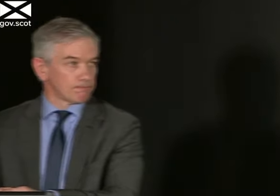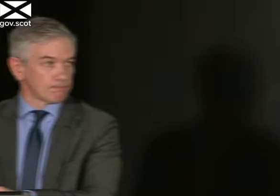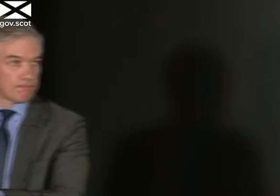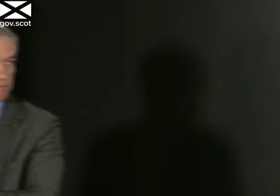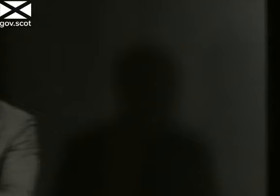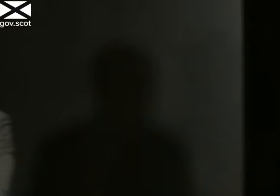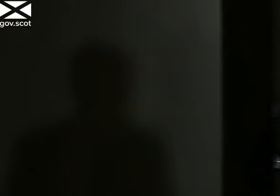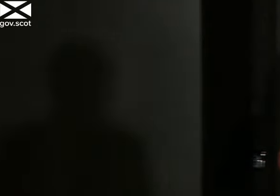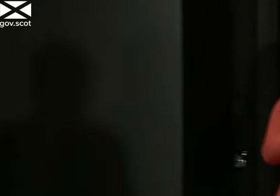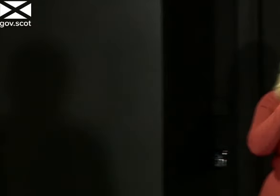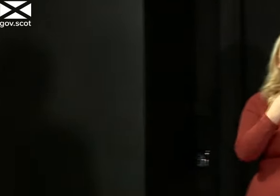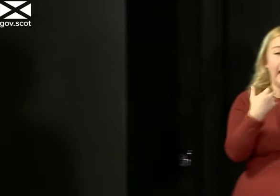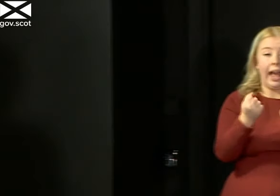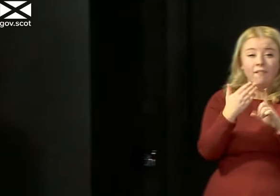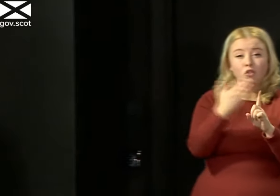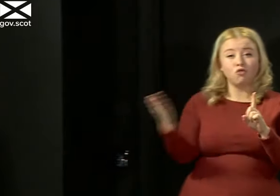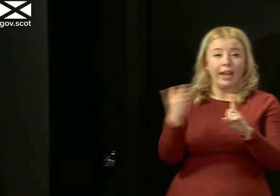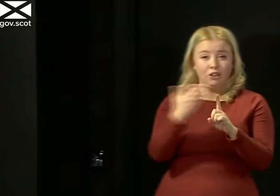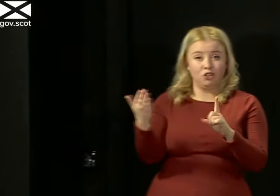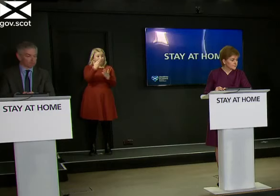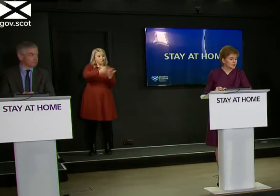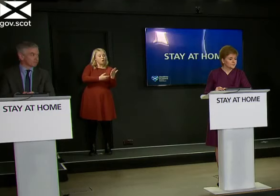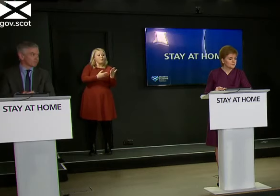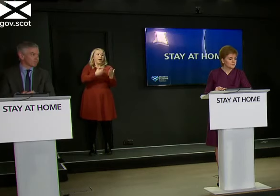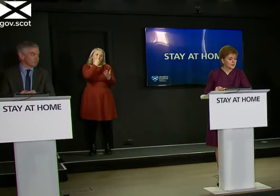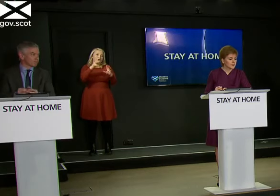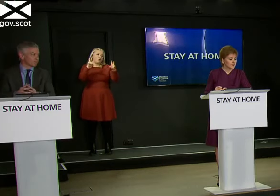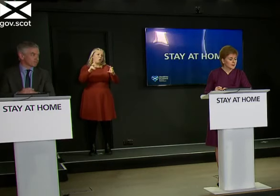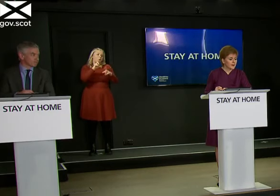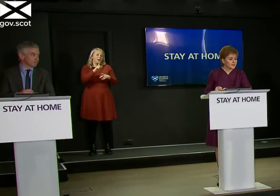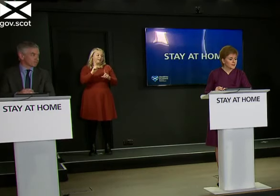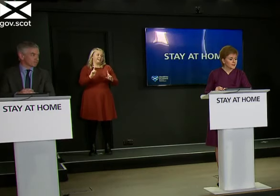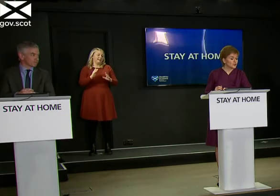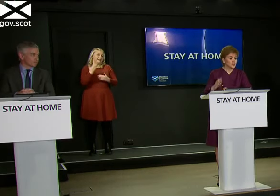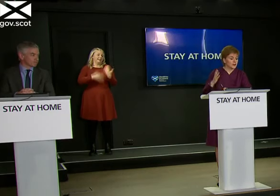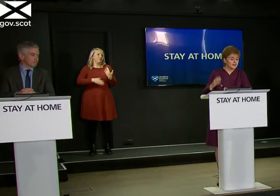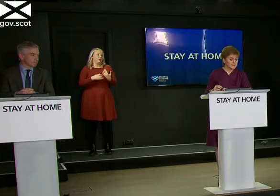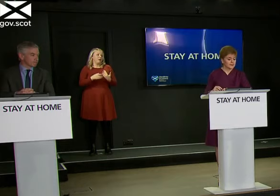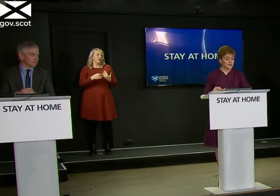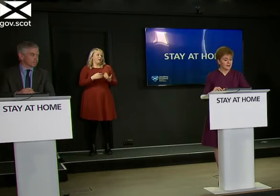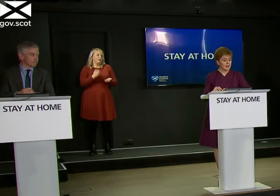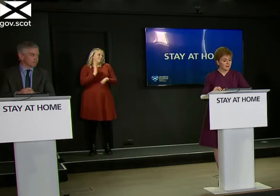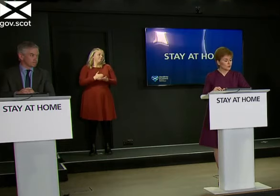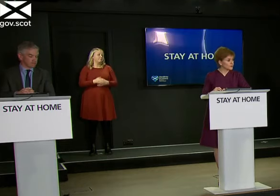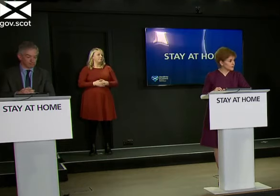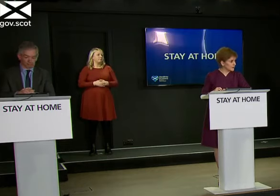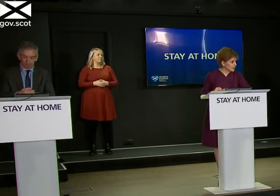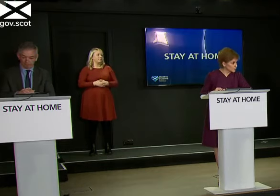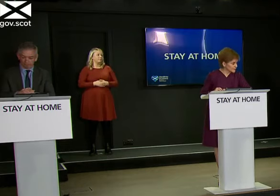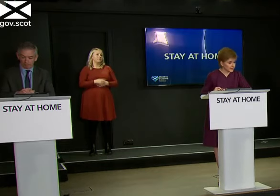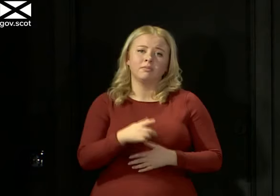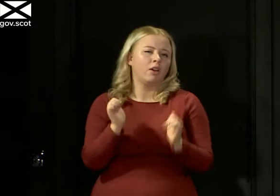is a range in that document, which I could have quoted but didn't, but there was a range in that document. I sure, and I've not